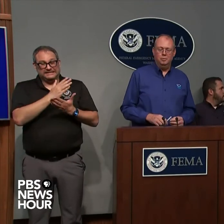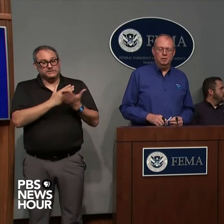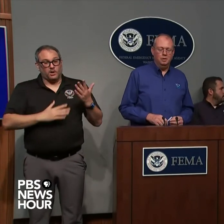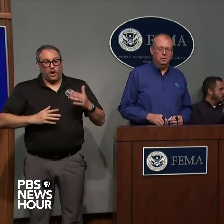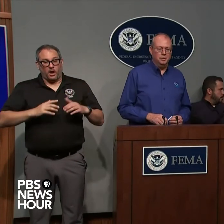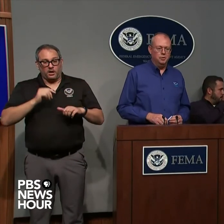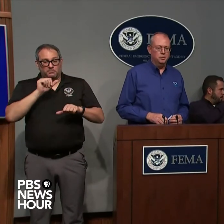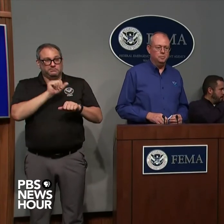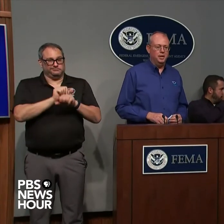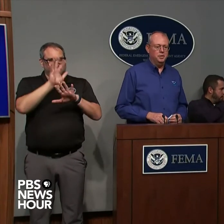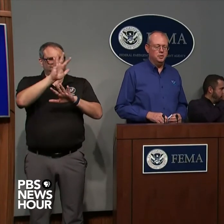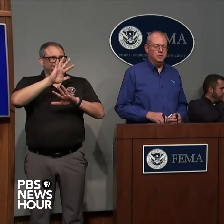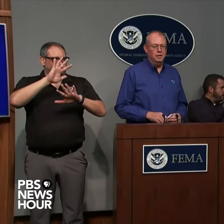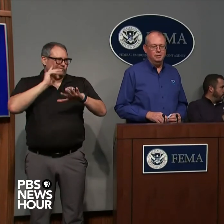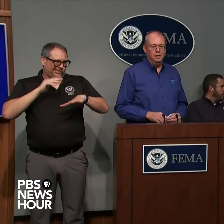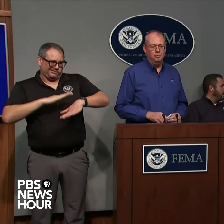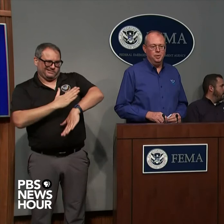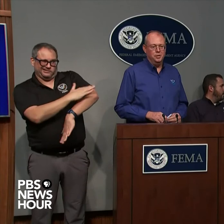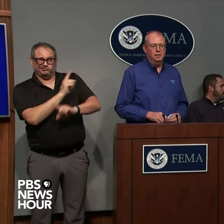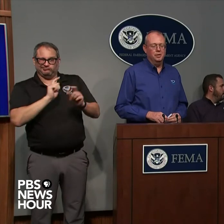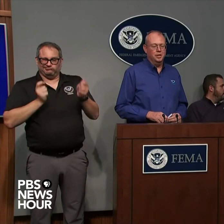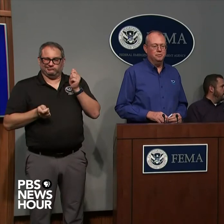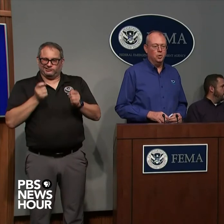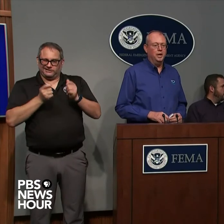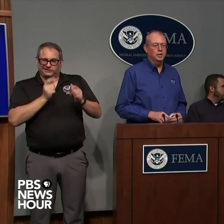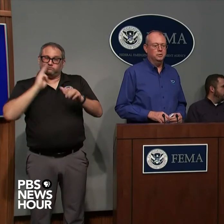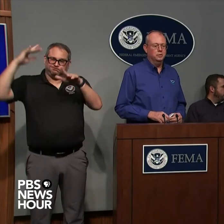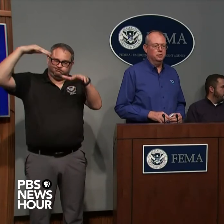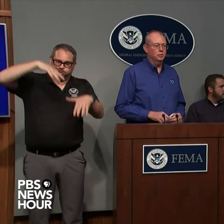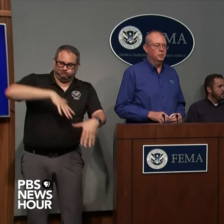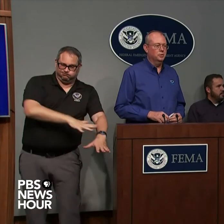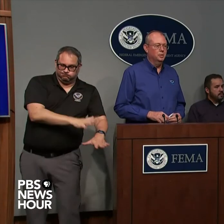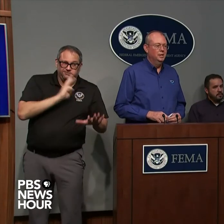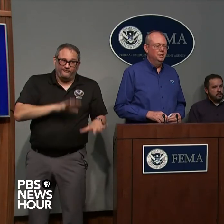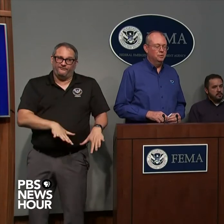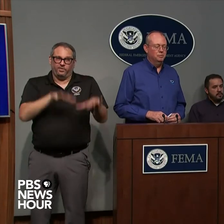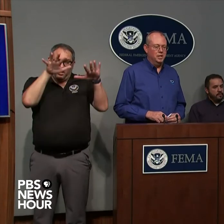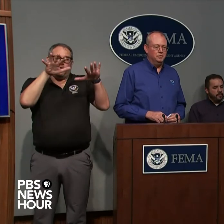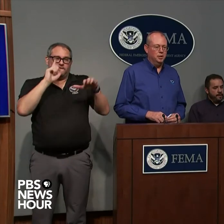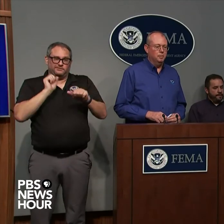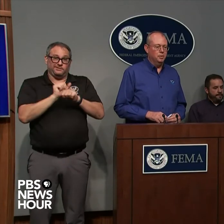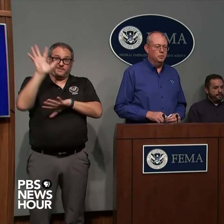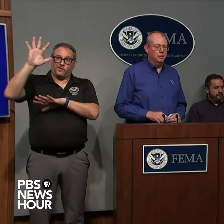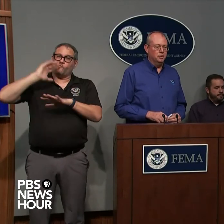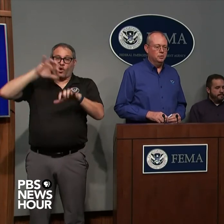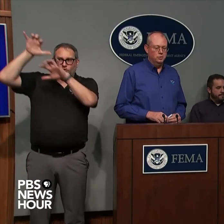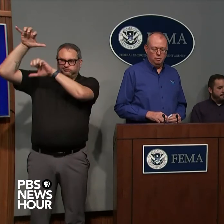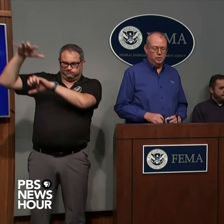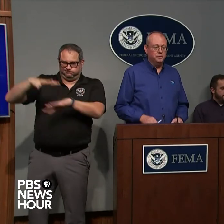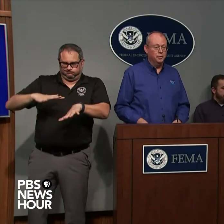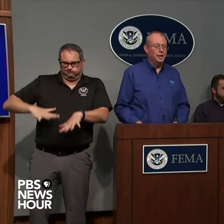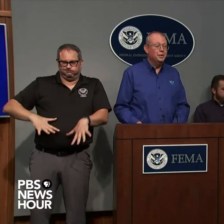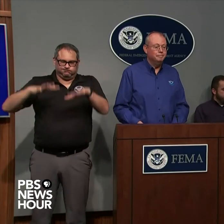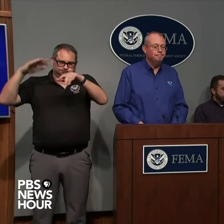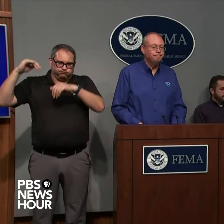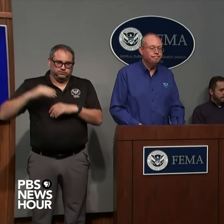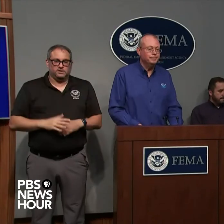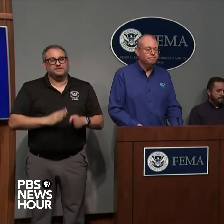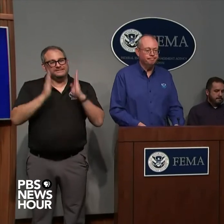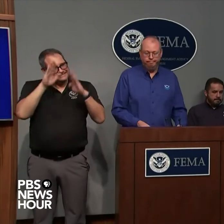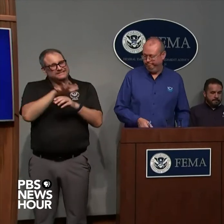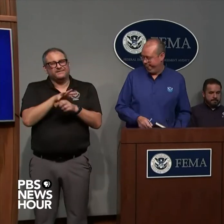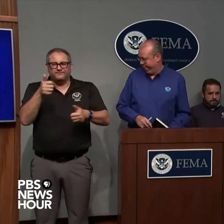in these areas just pay attention to that that information have the latest forecast because there could be some some flash flooding up in those areas over the next few days